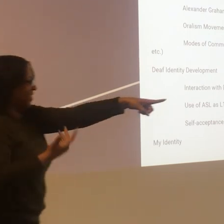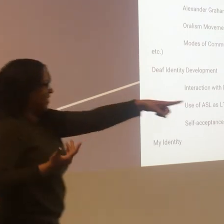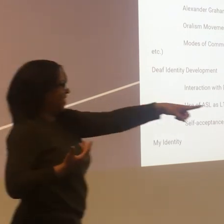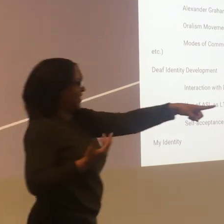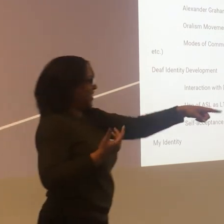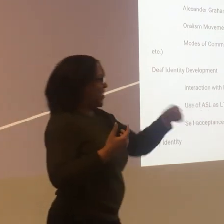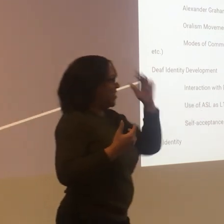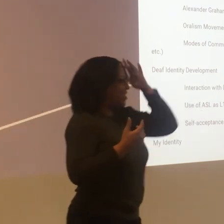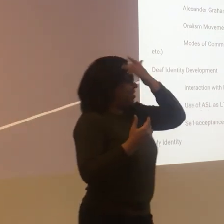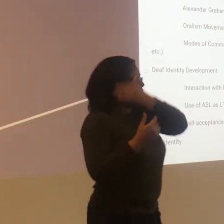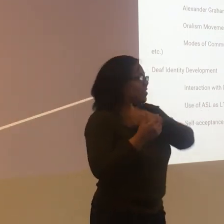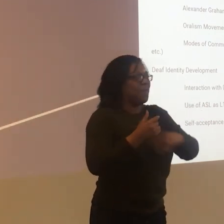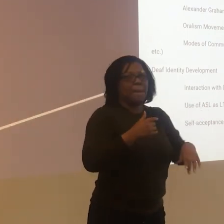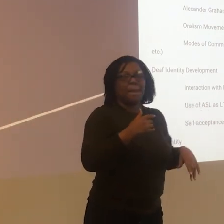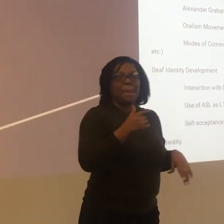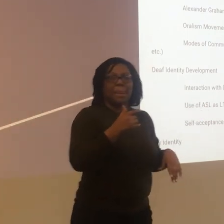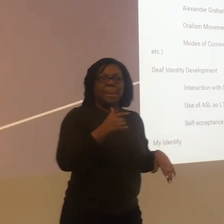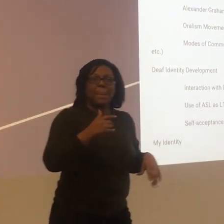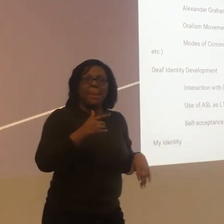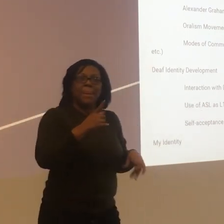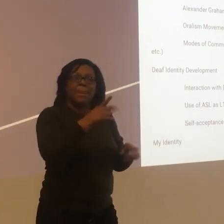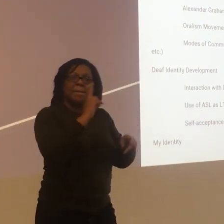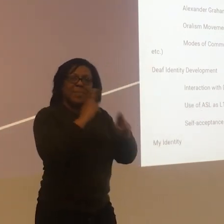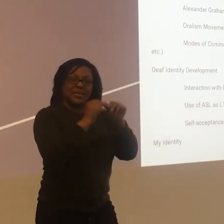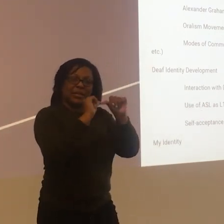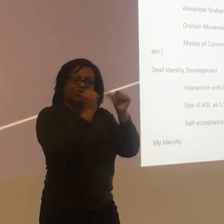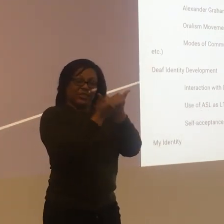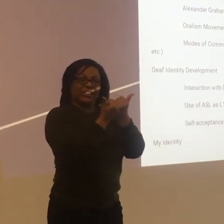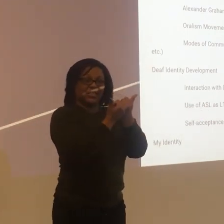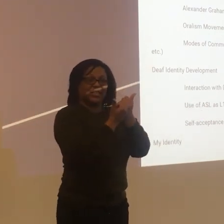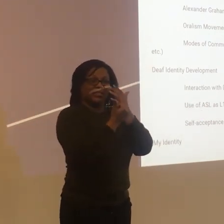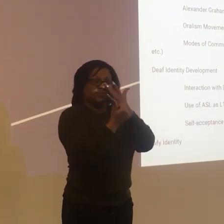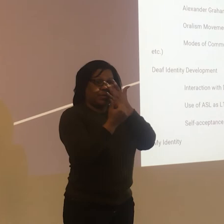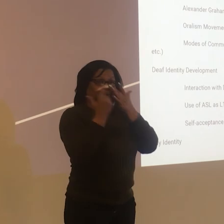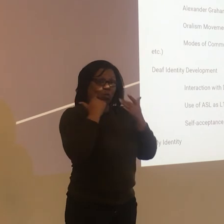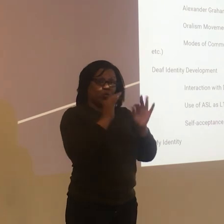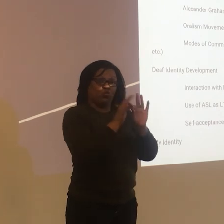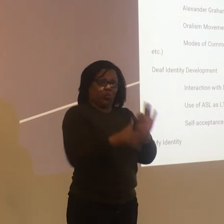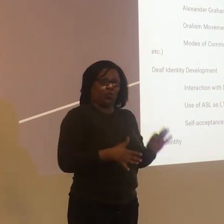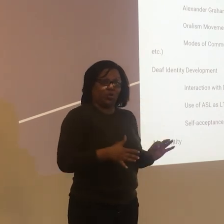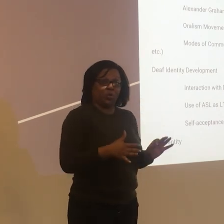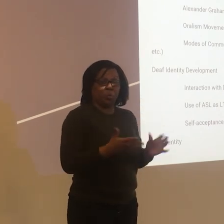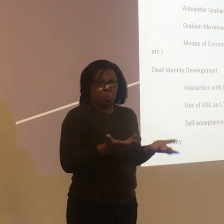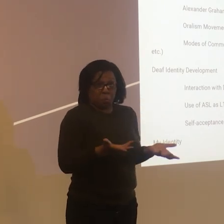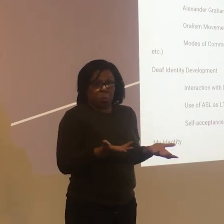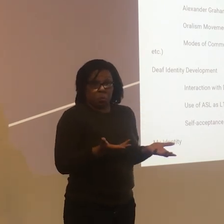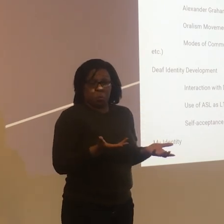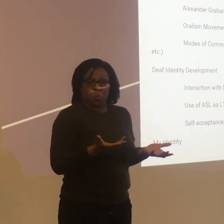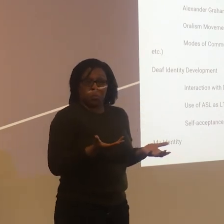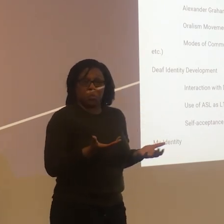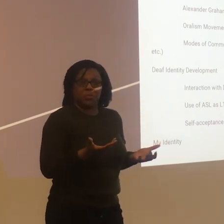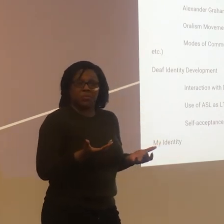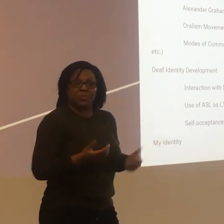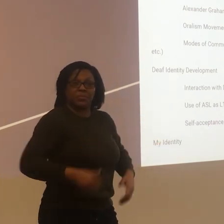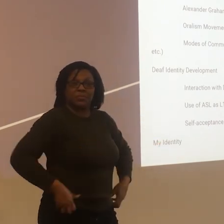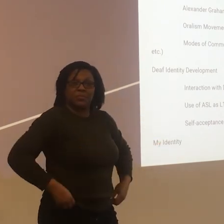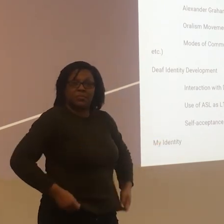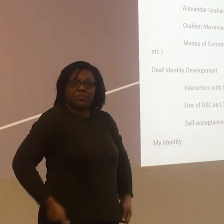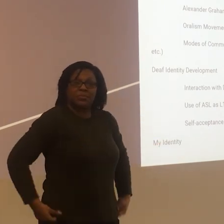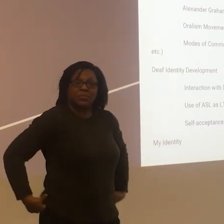You mentioned agencies for interpreters. Is there access information about different agencies